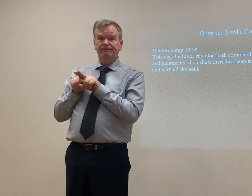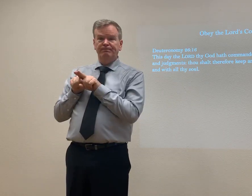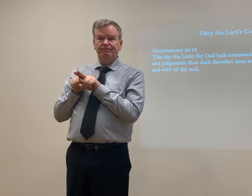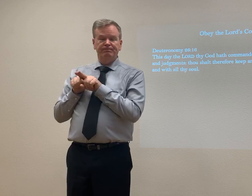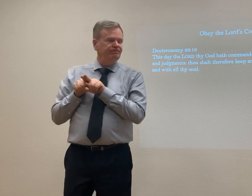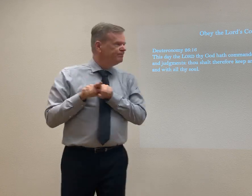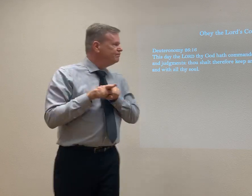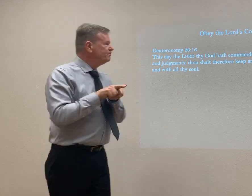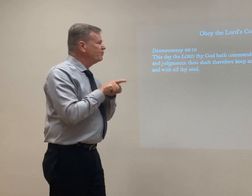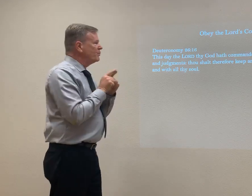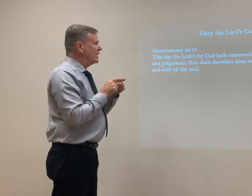lives as well.